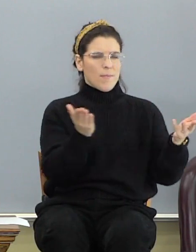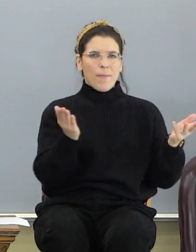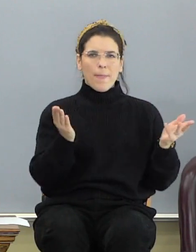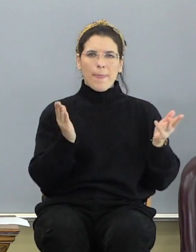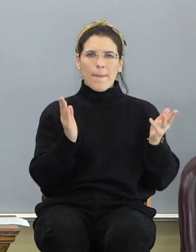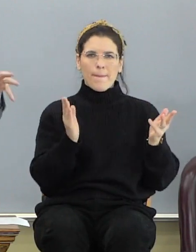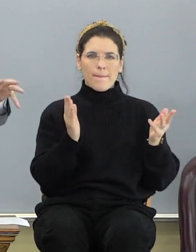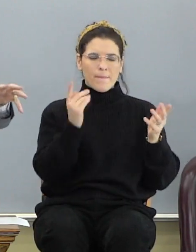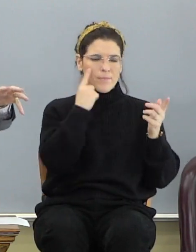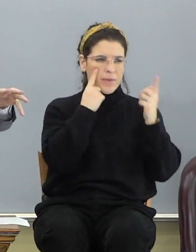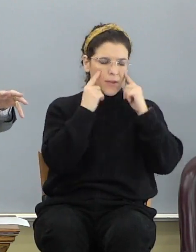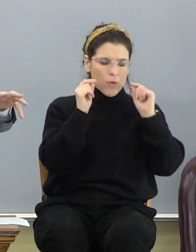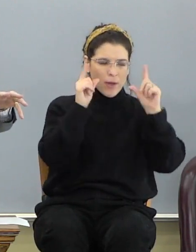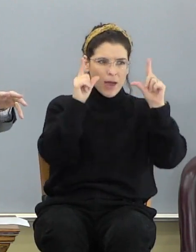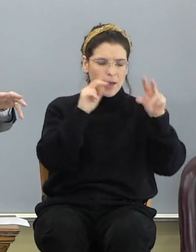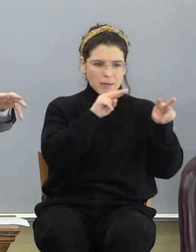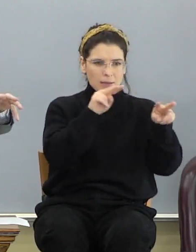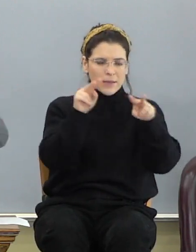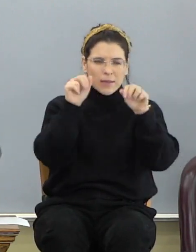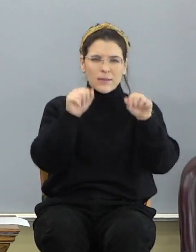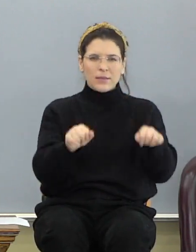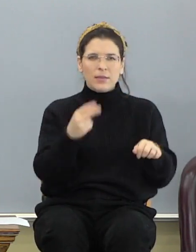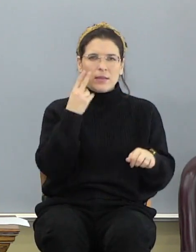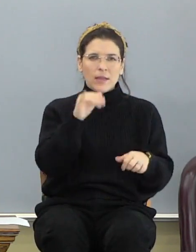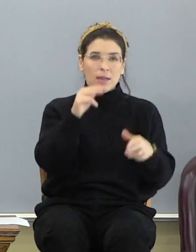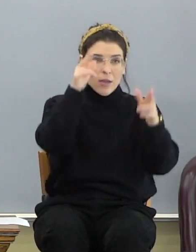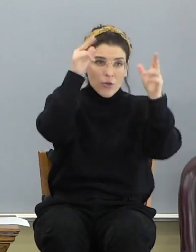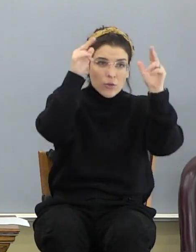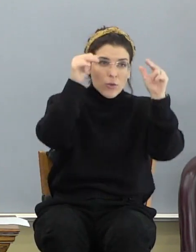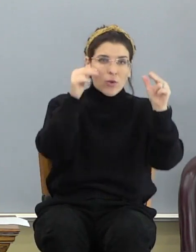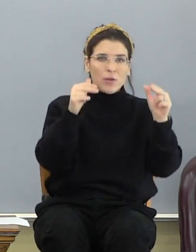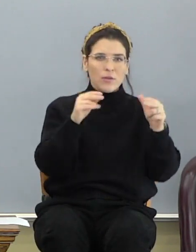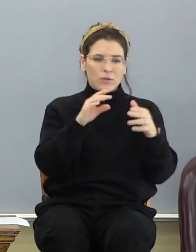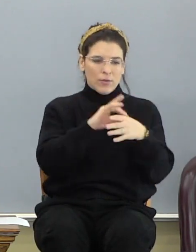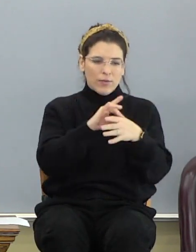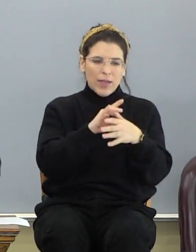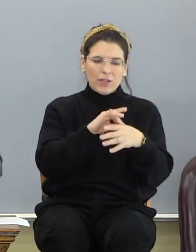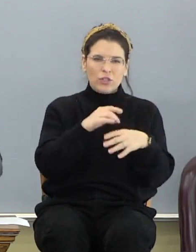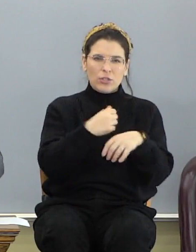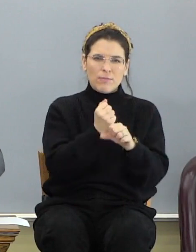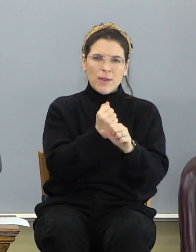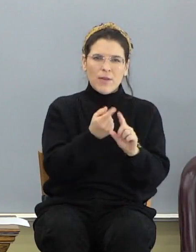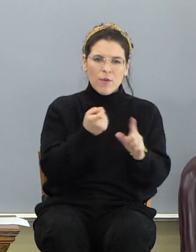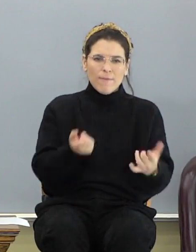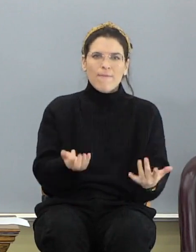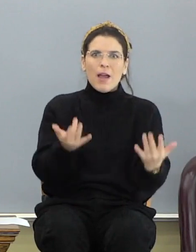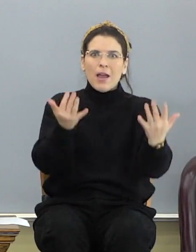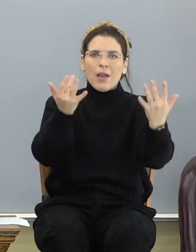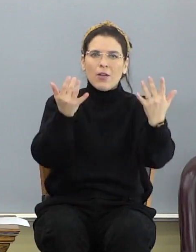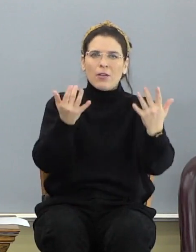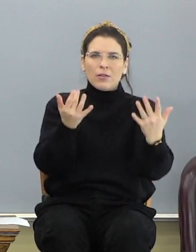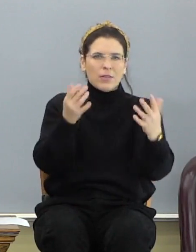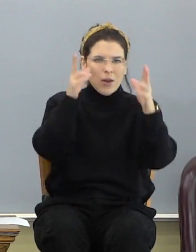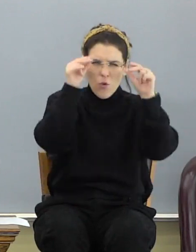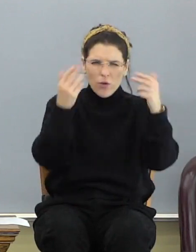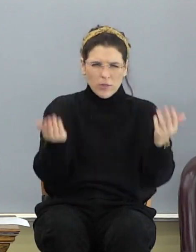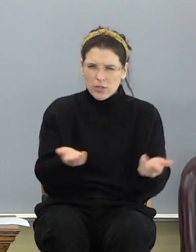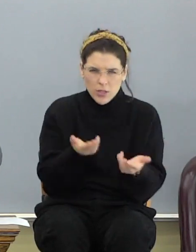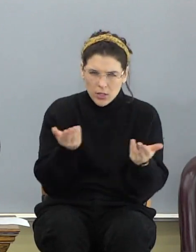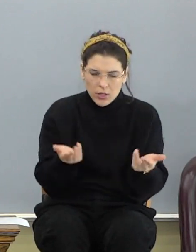He opened his eyes, he could see into that. Now their horses, their flesh is made out of fire. That's not a horse down here.